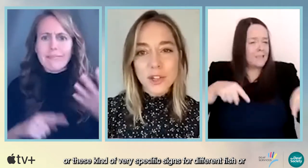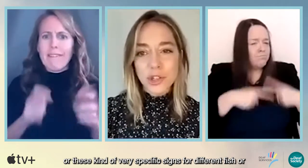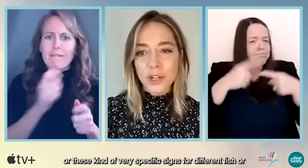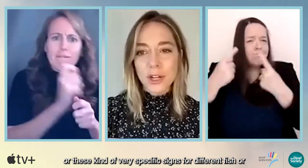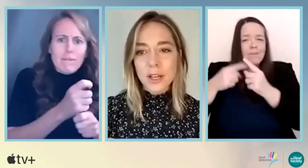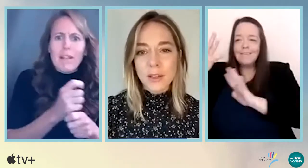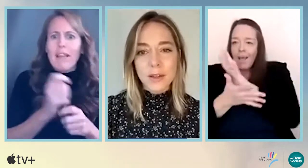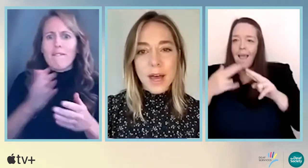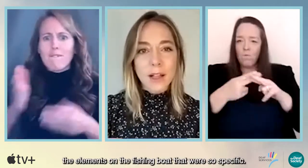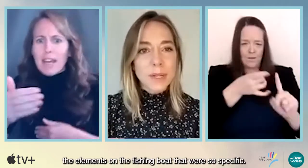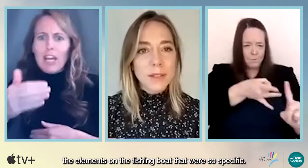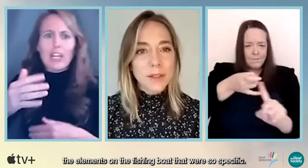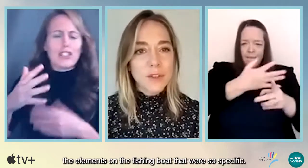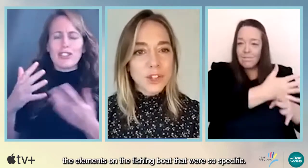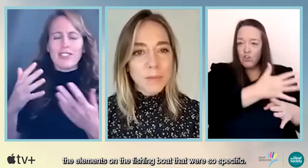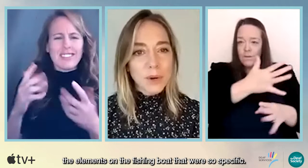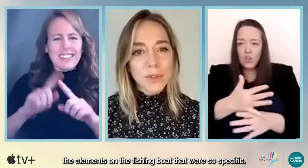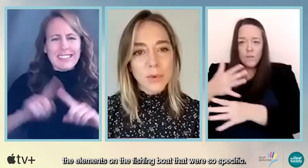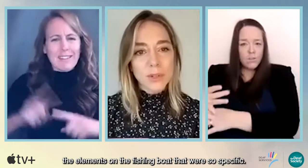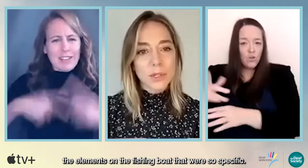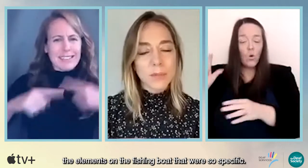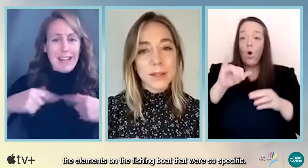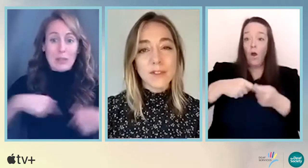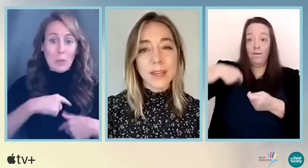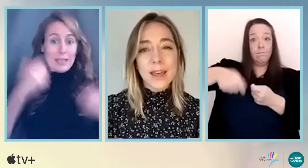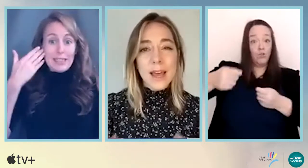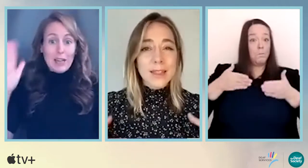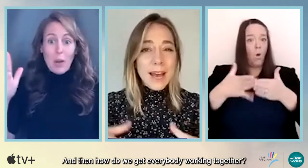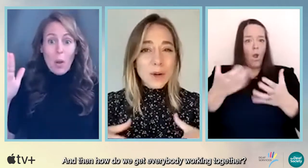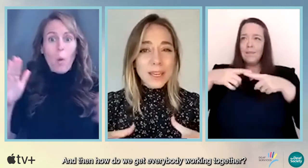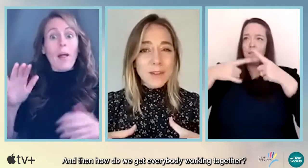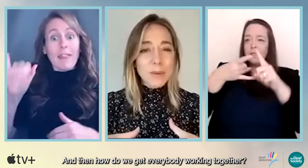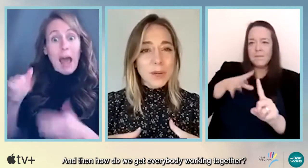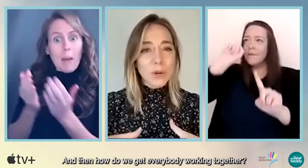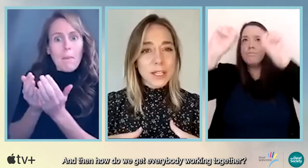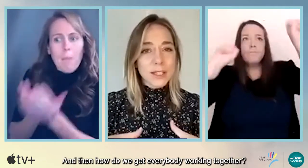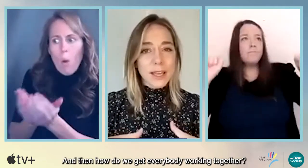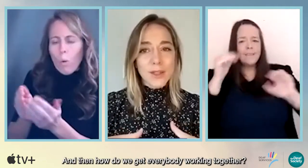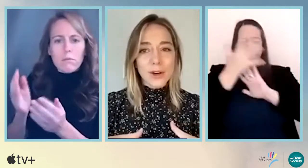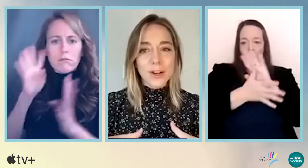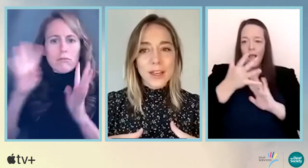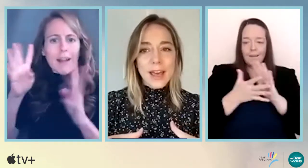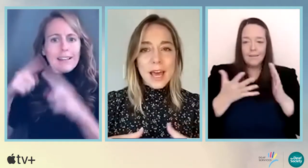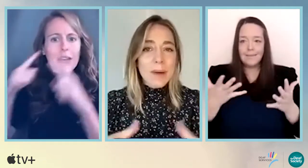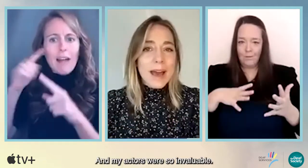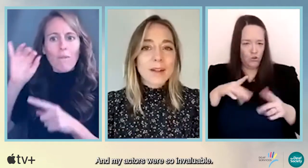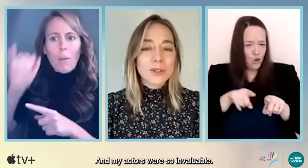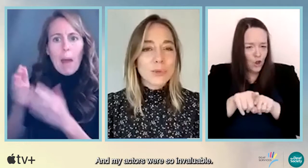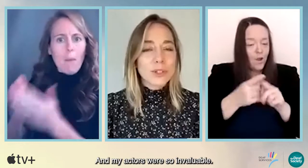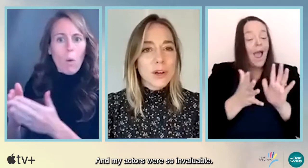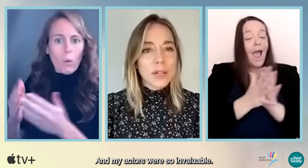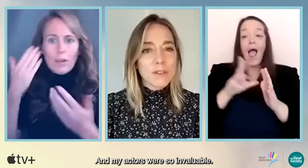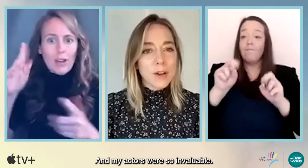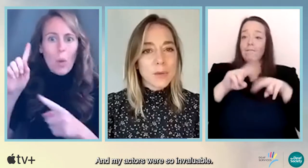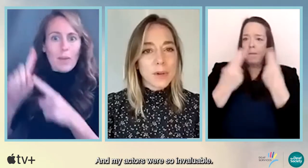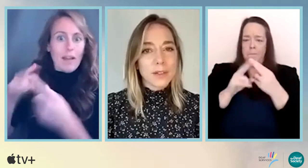fish or the elements on the fishing boat that were so specific. And then how do we get everybody working together? And my actors